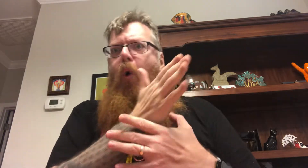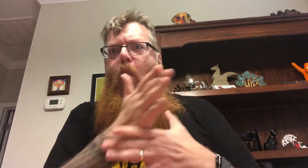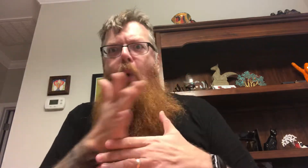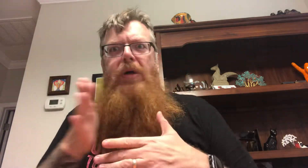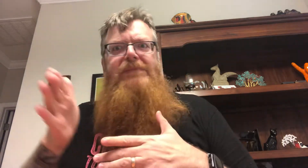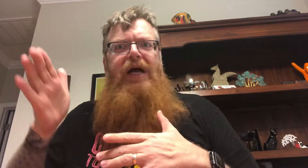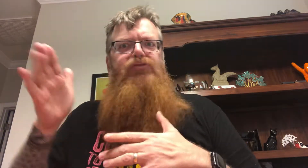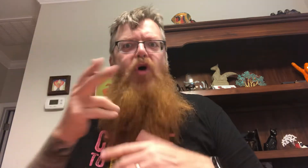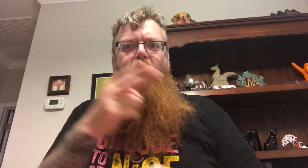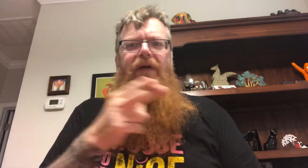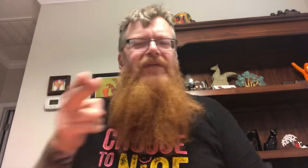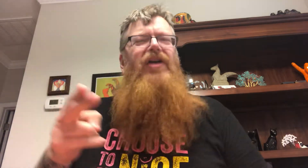We'll go up a little